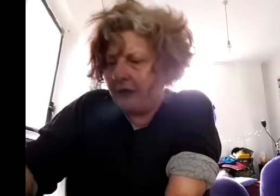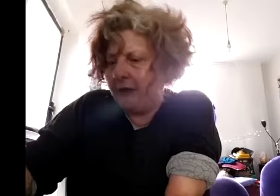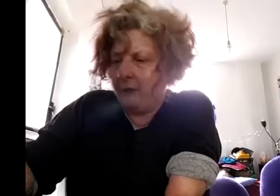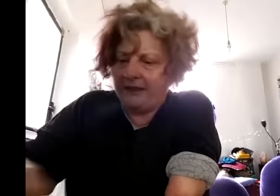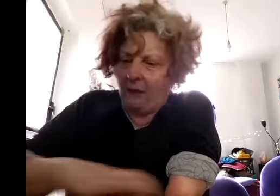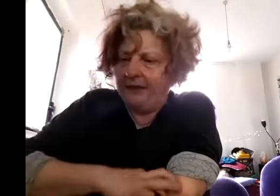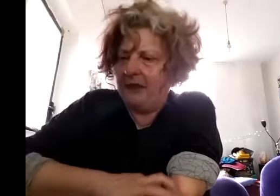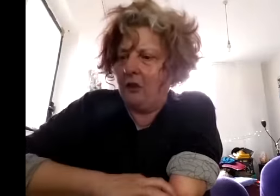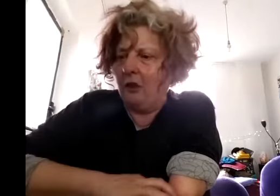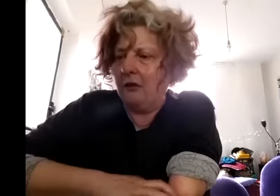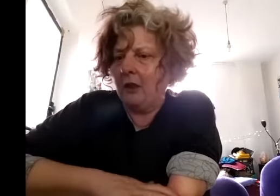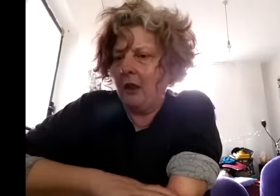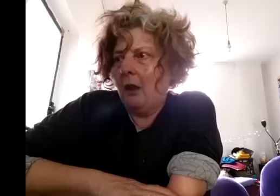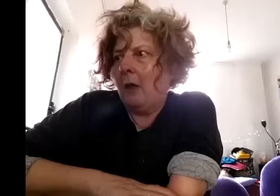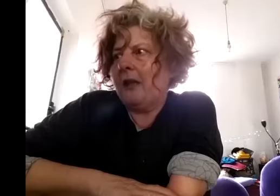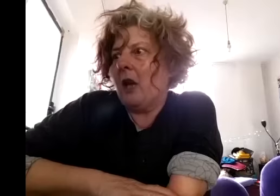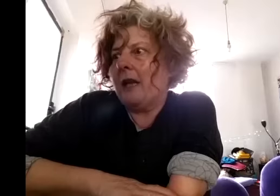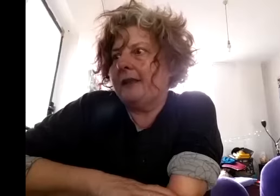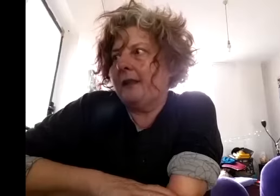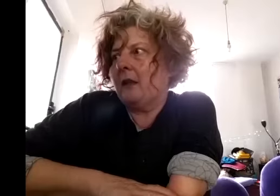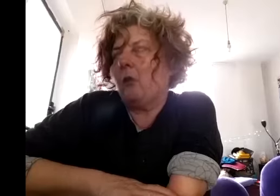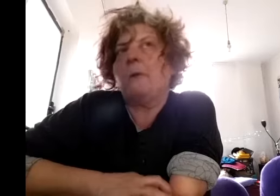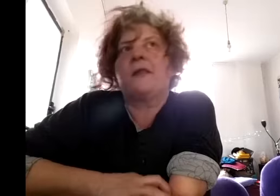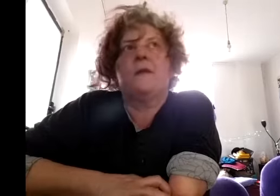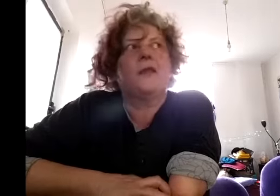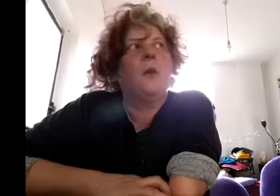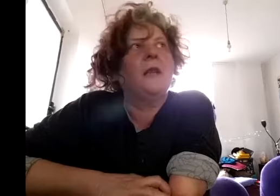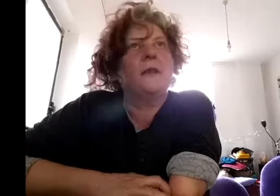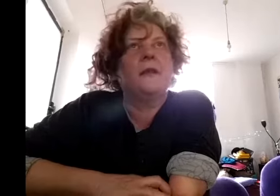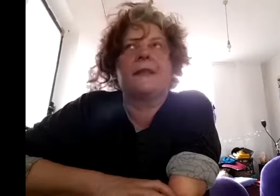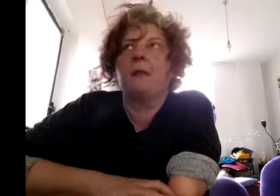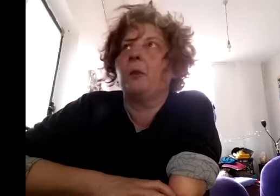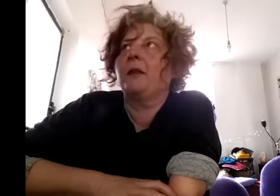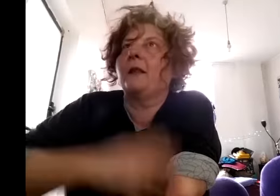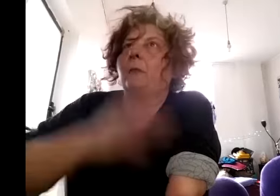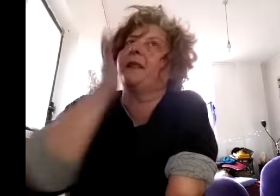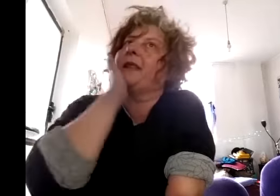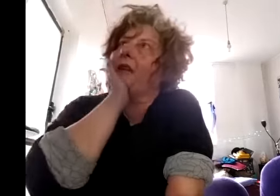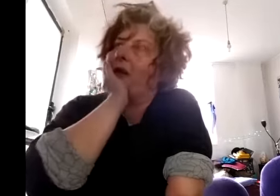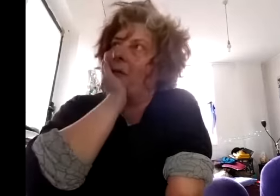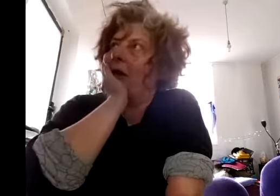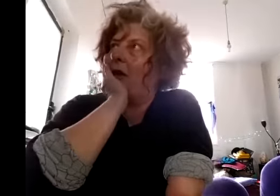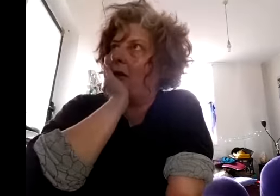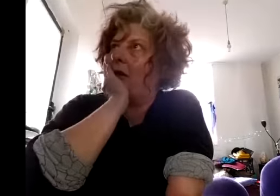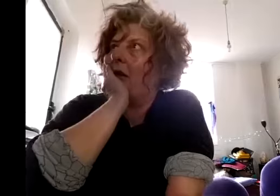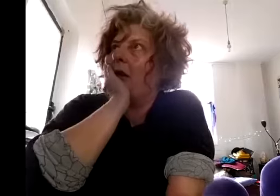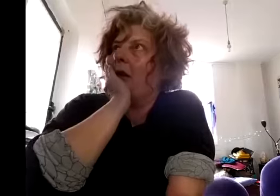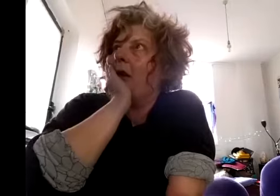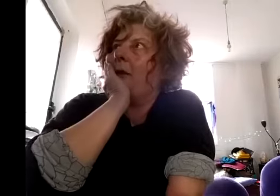was how it continued I mean I didn't when was the first time I saw a disabled person up on stage oh my god I mean